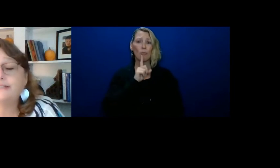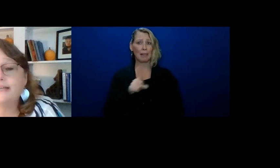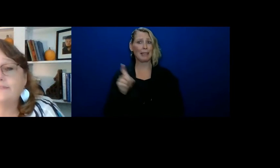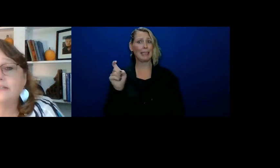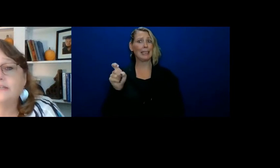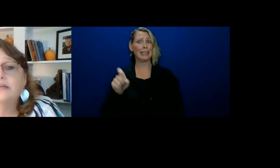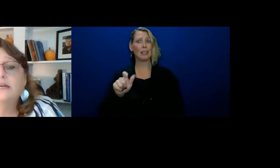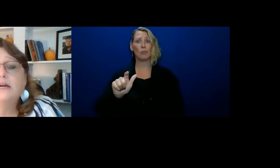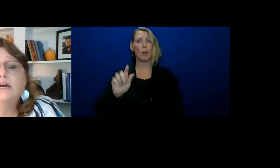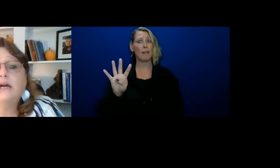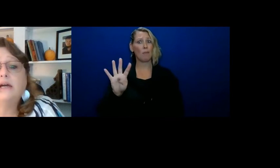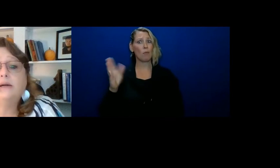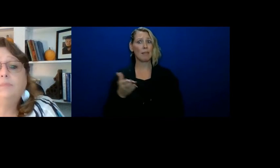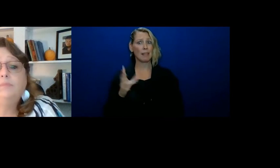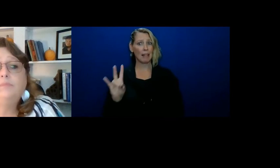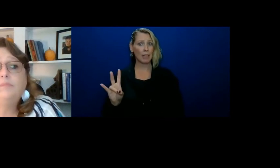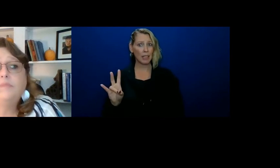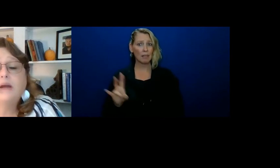24-7.